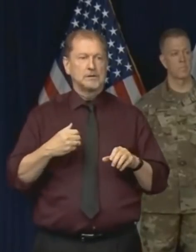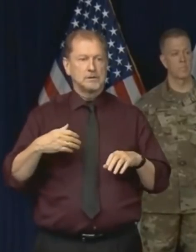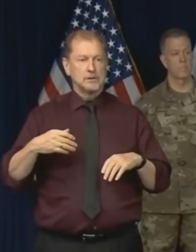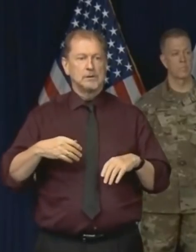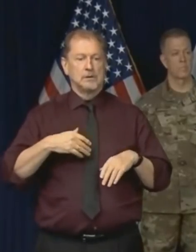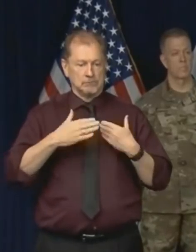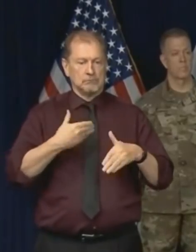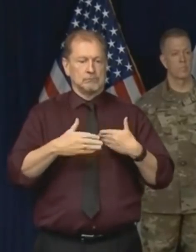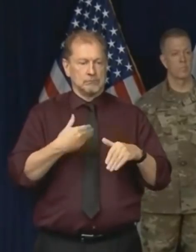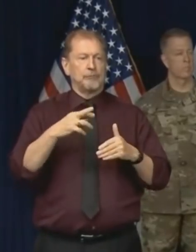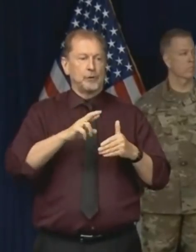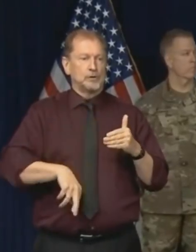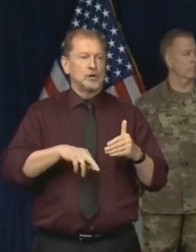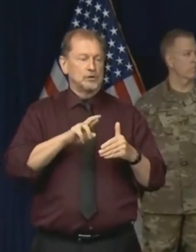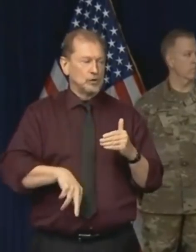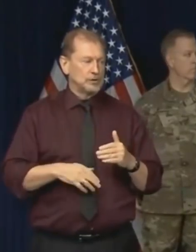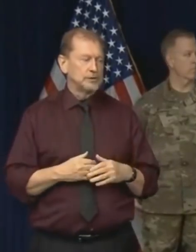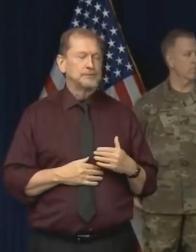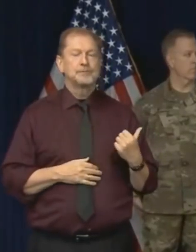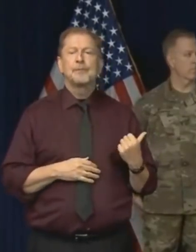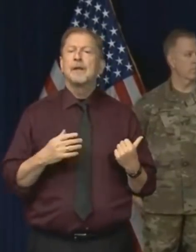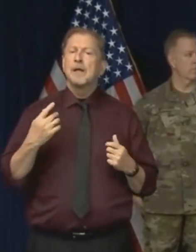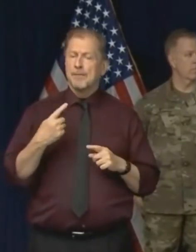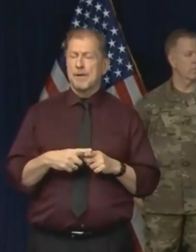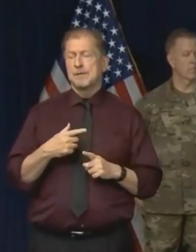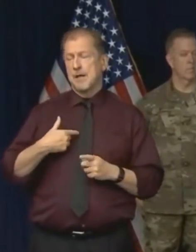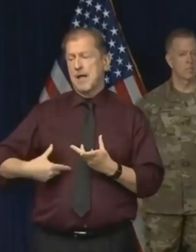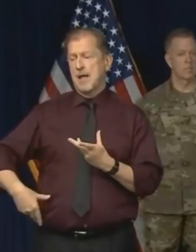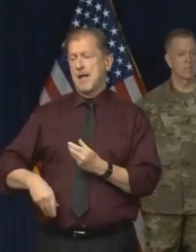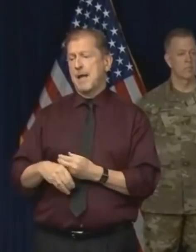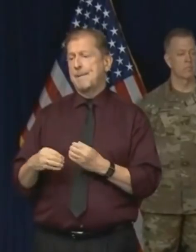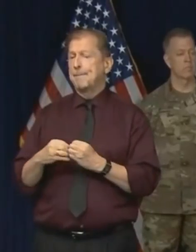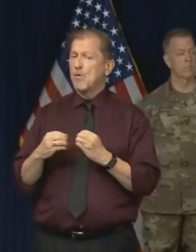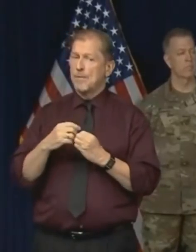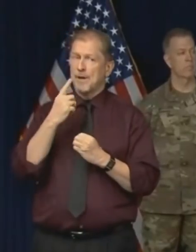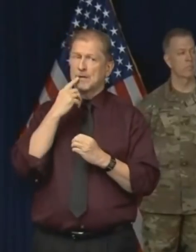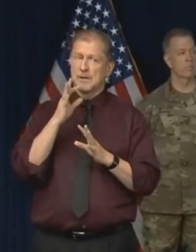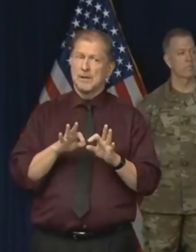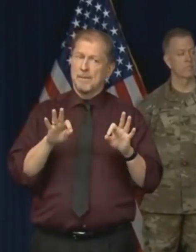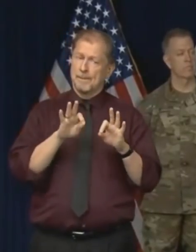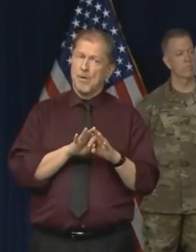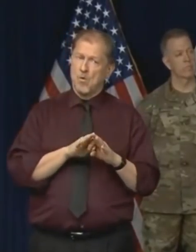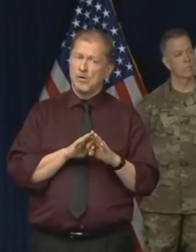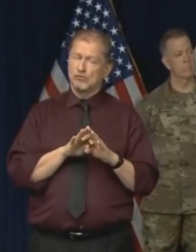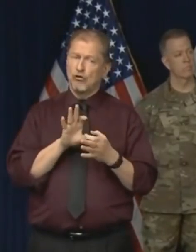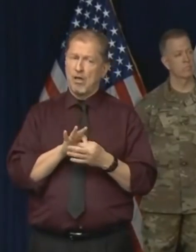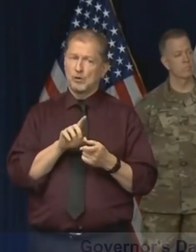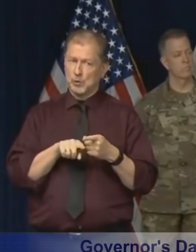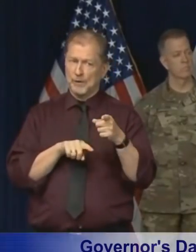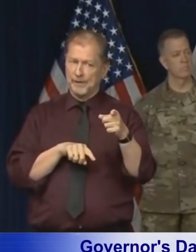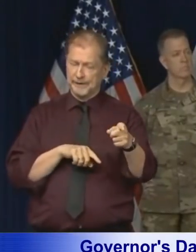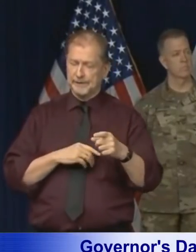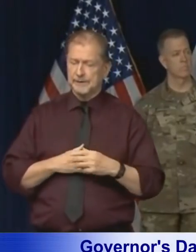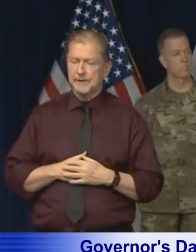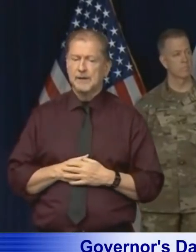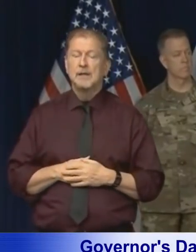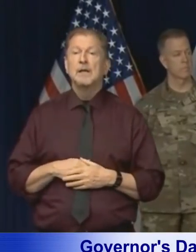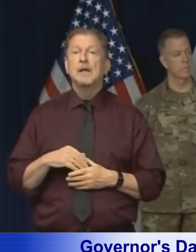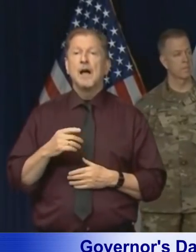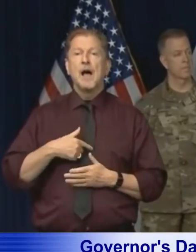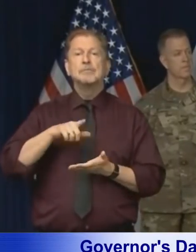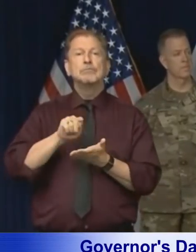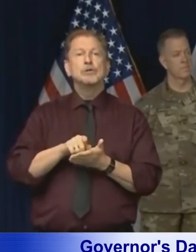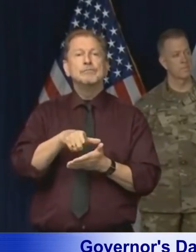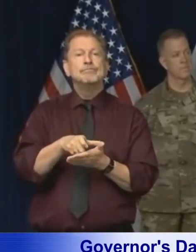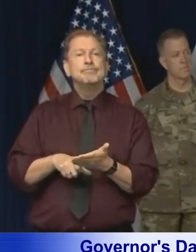get timely results. Thank you. I add to that, because I think this is an important part of the answer as well. There was an article actually this